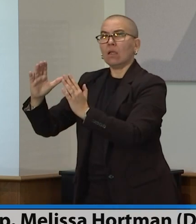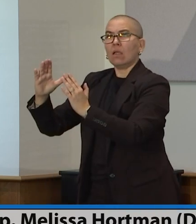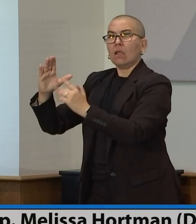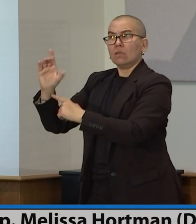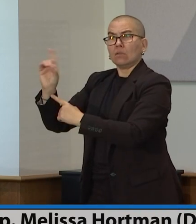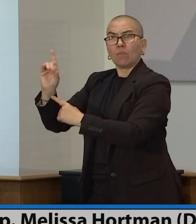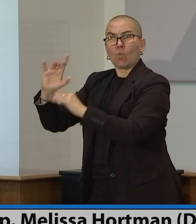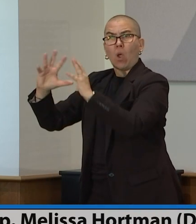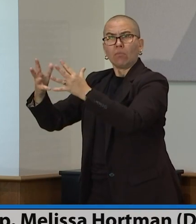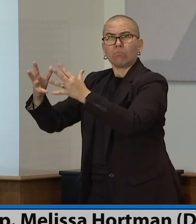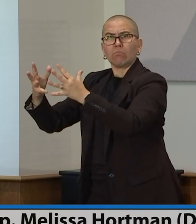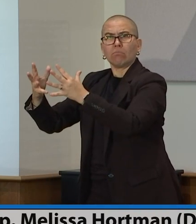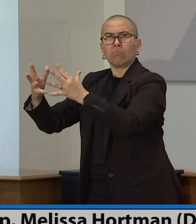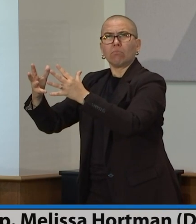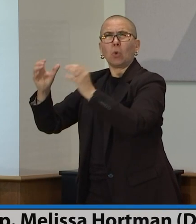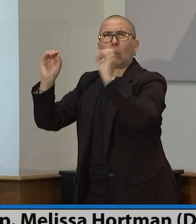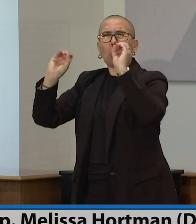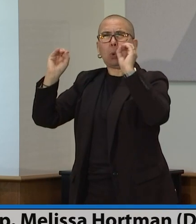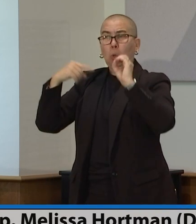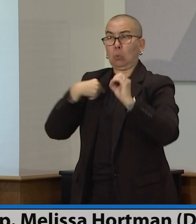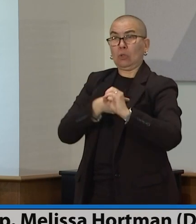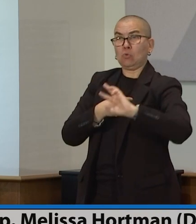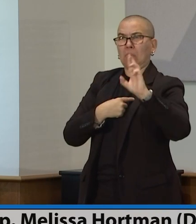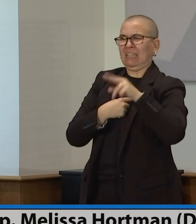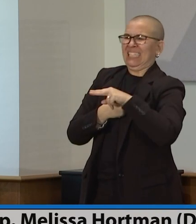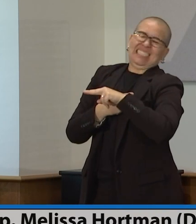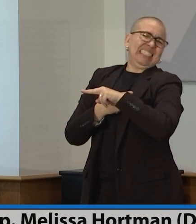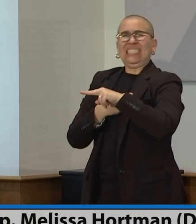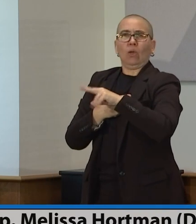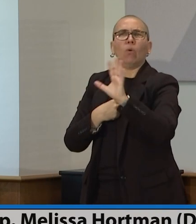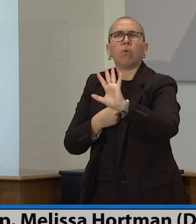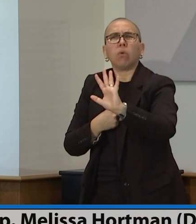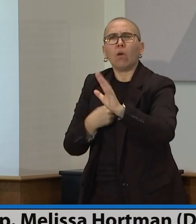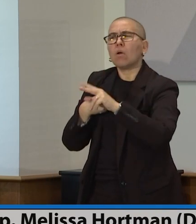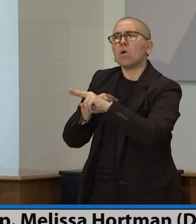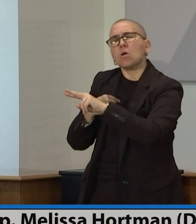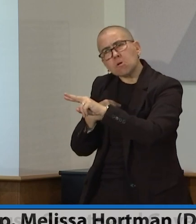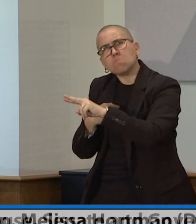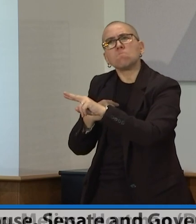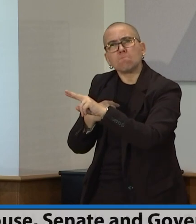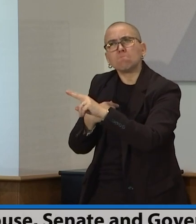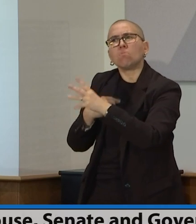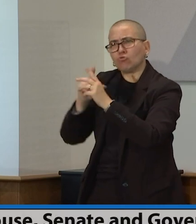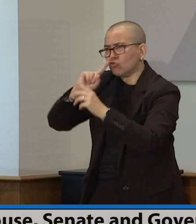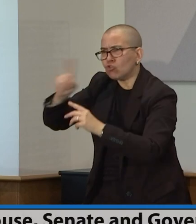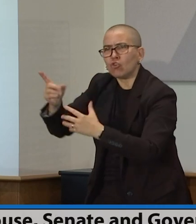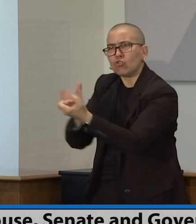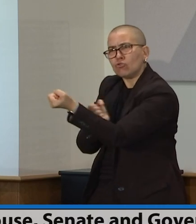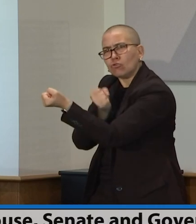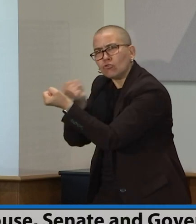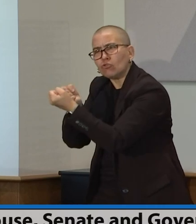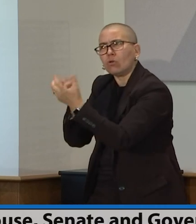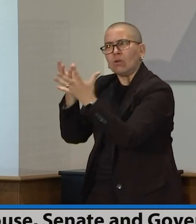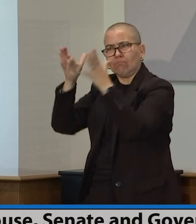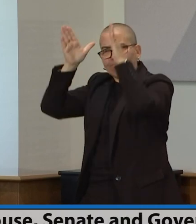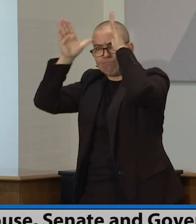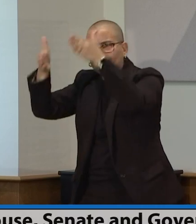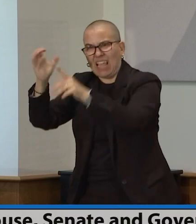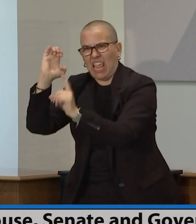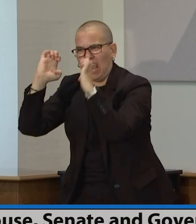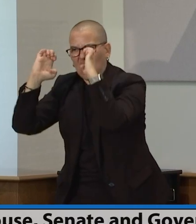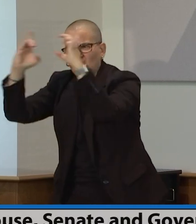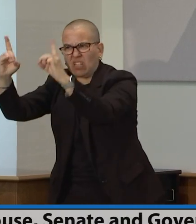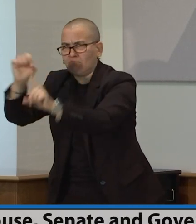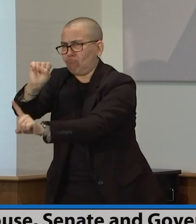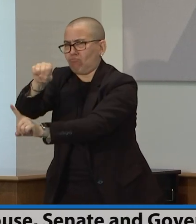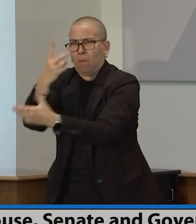fought really hard for a historic investment in E-12 education. We do believe that a lot of this one-time